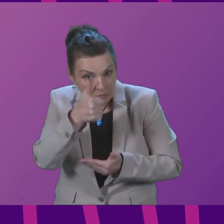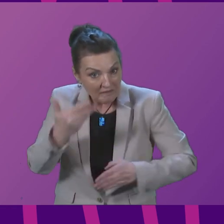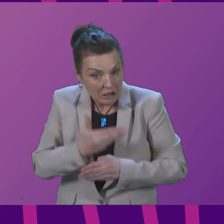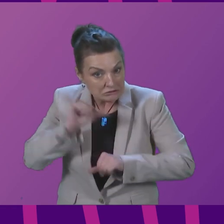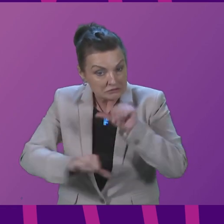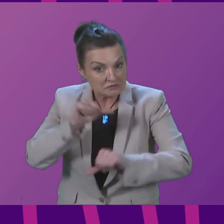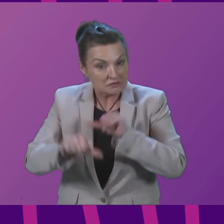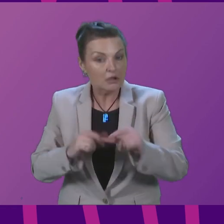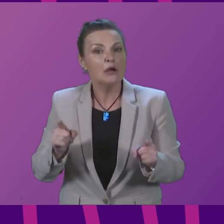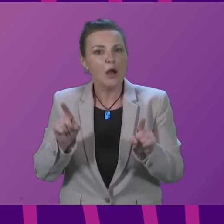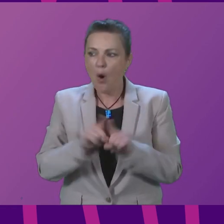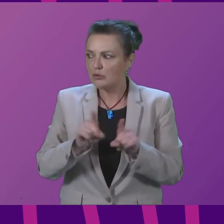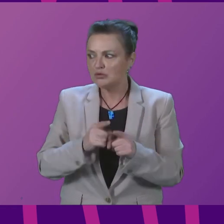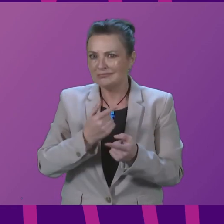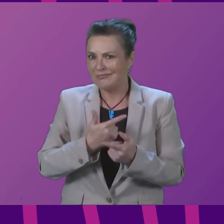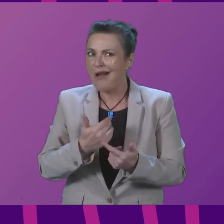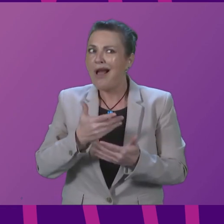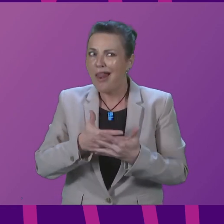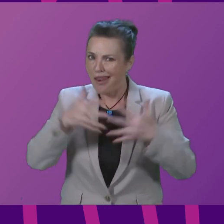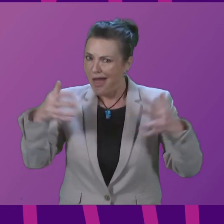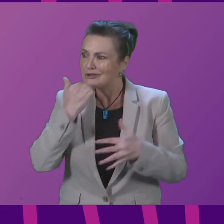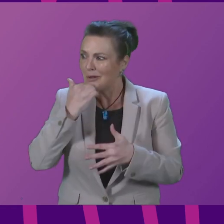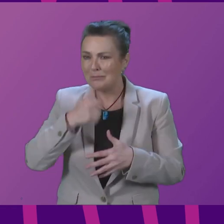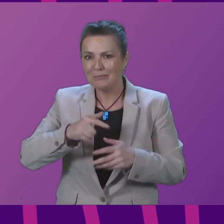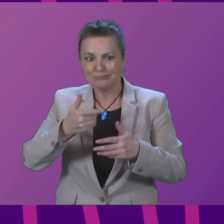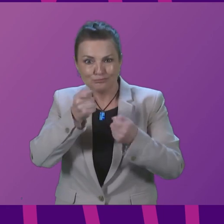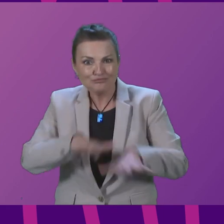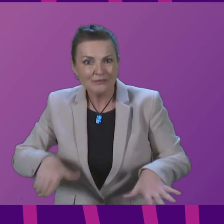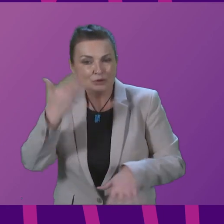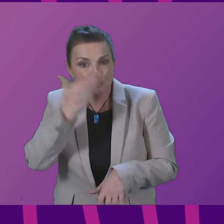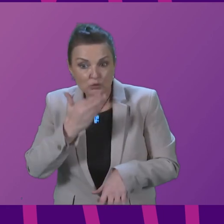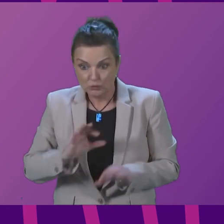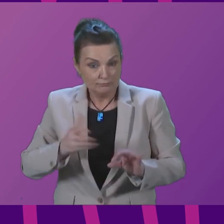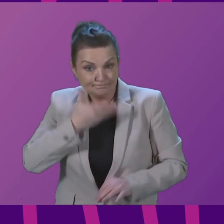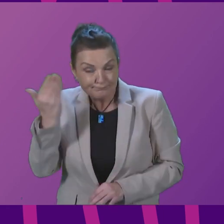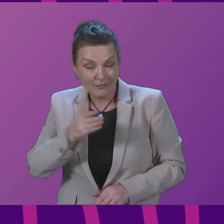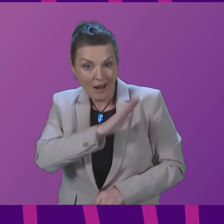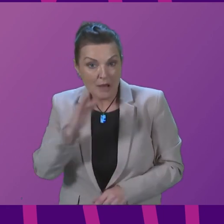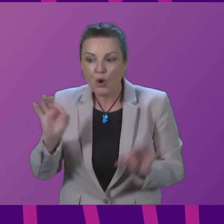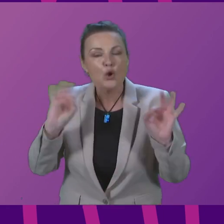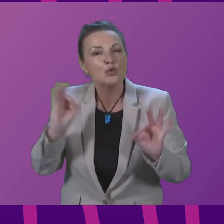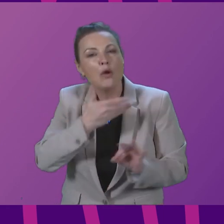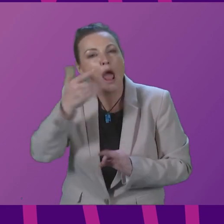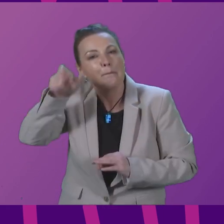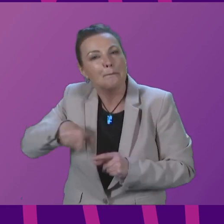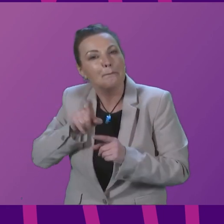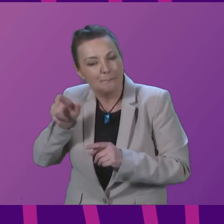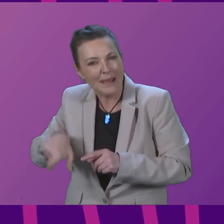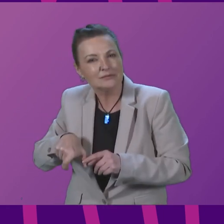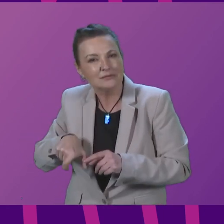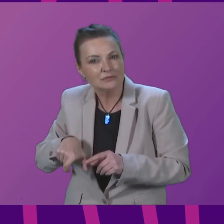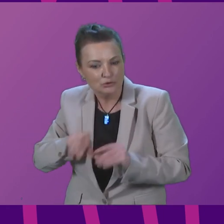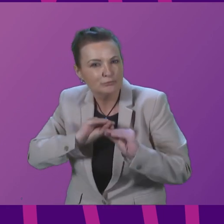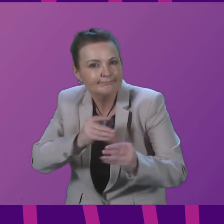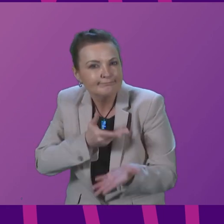a large number of primary schools remain without a library or just as importantly without a librarian. First Minister this strategy was supposed to be a key component